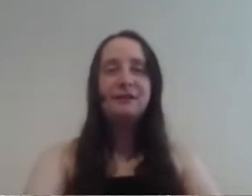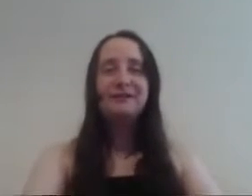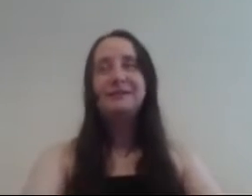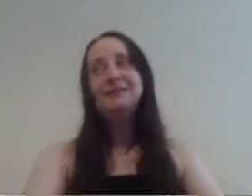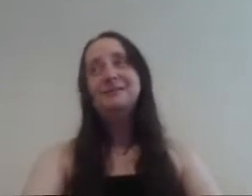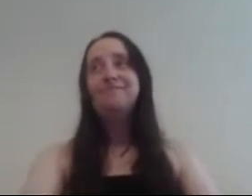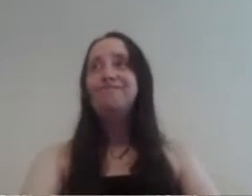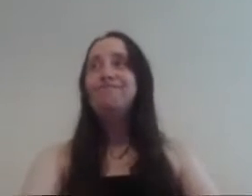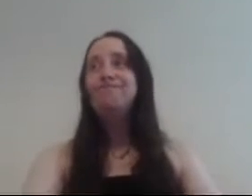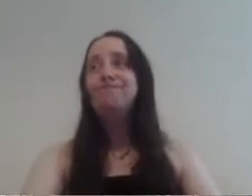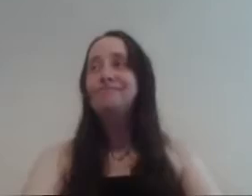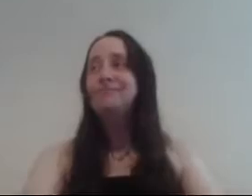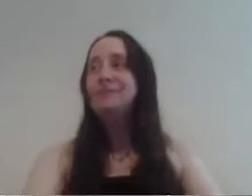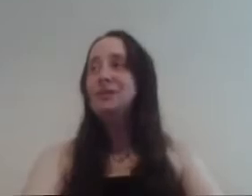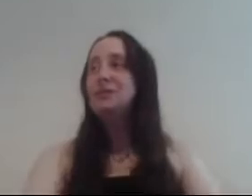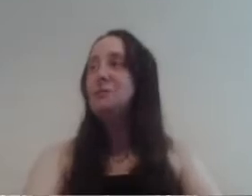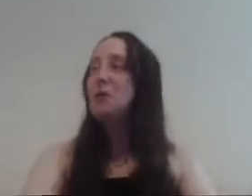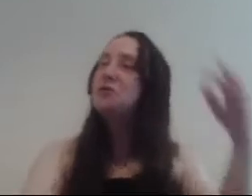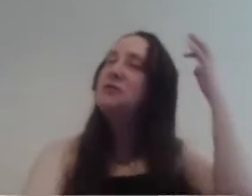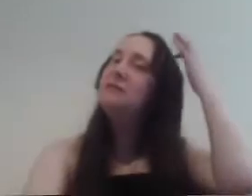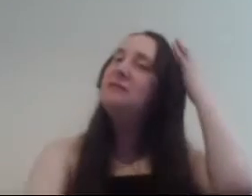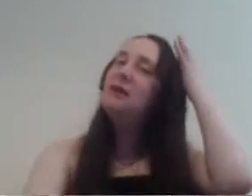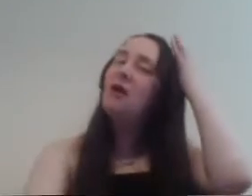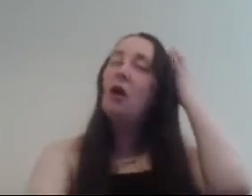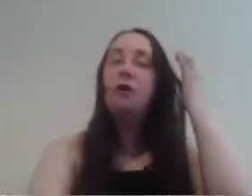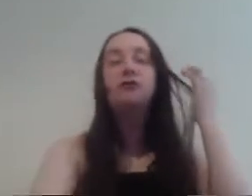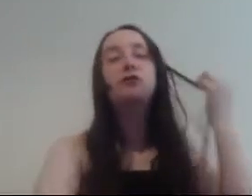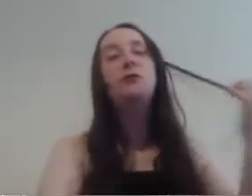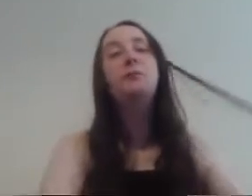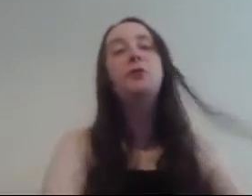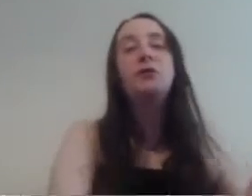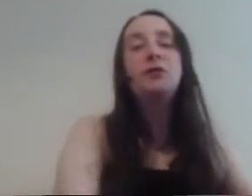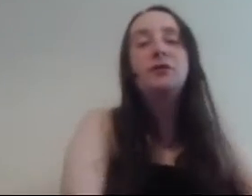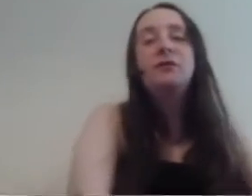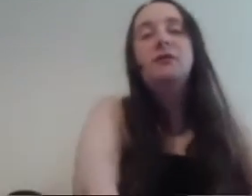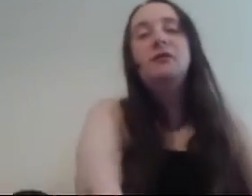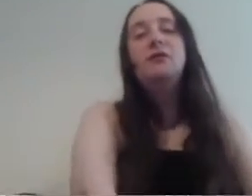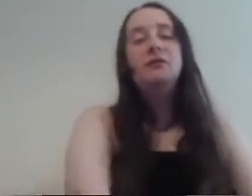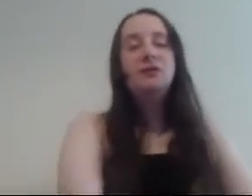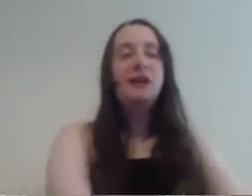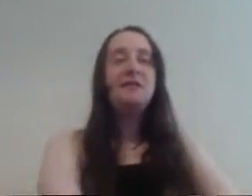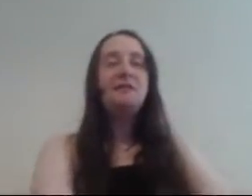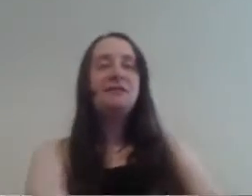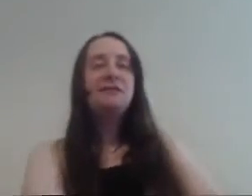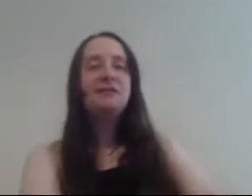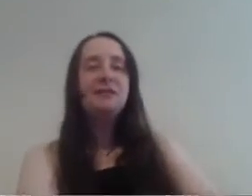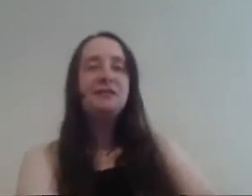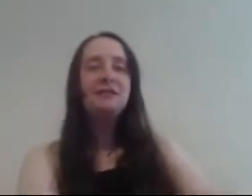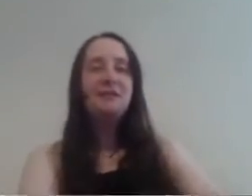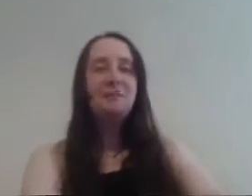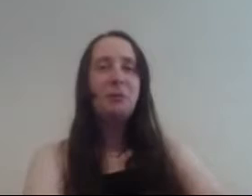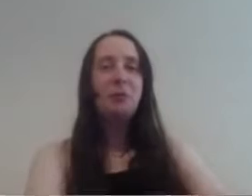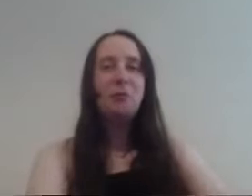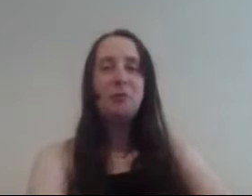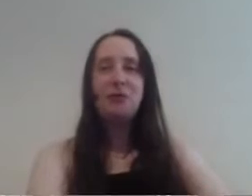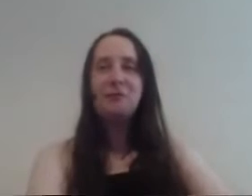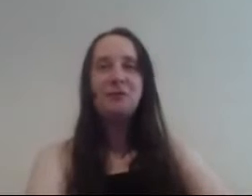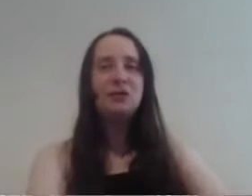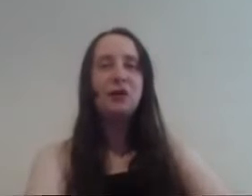um somehow she needed Outer Storybrooke she had she needed but she's not